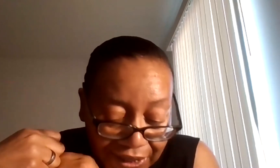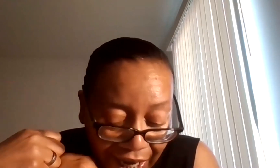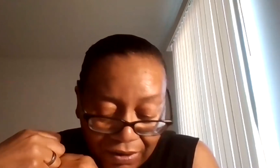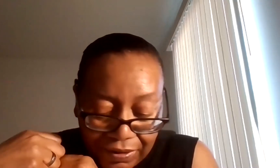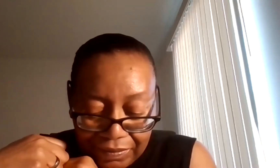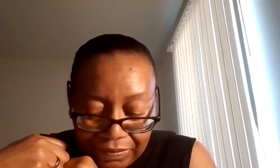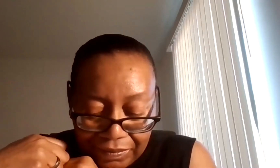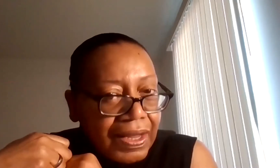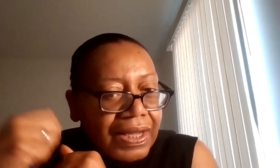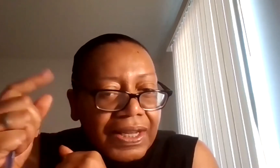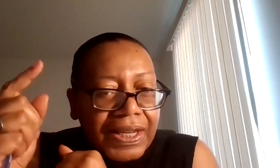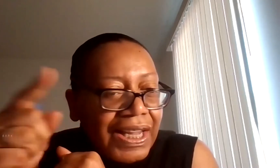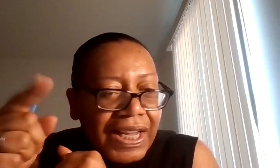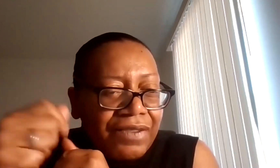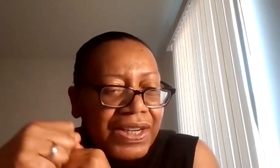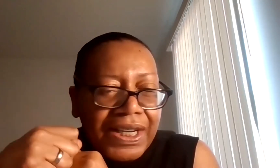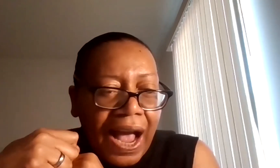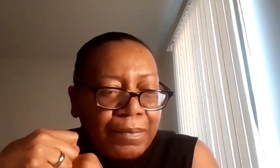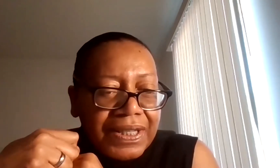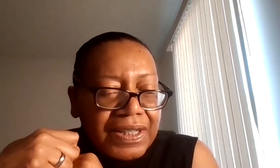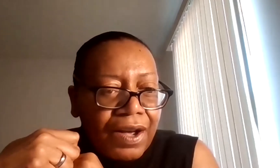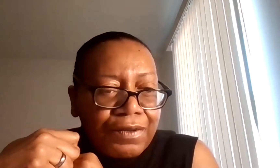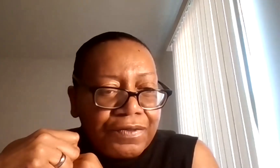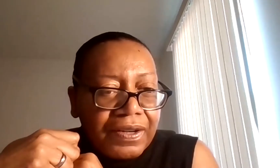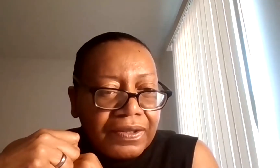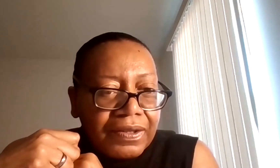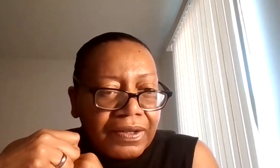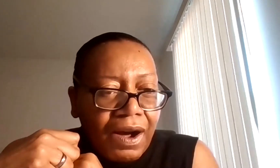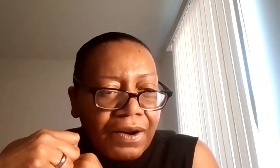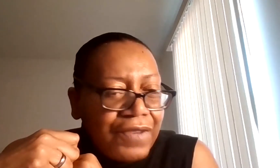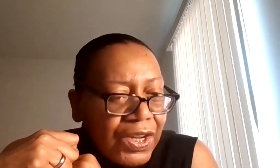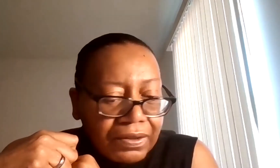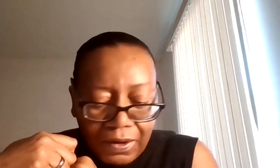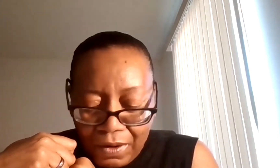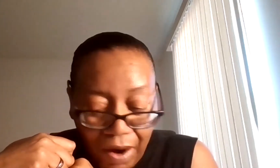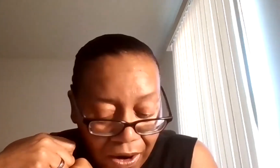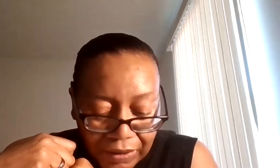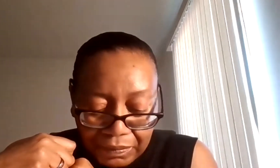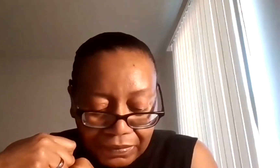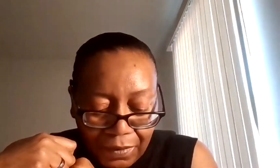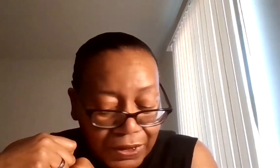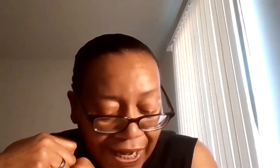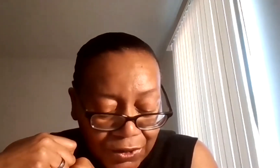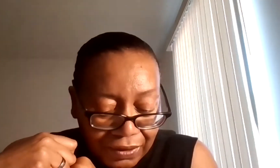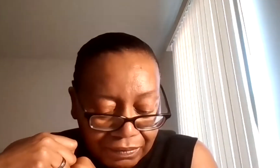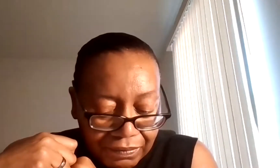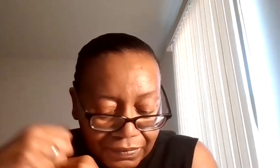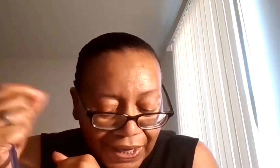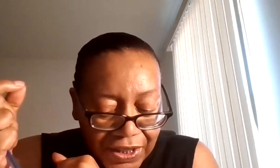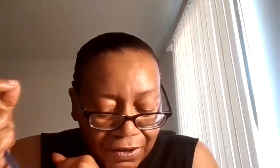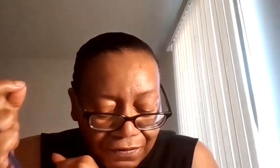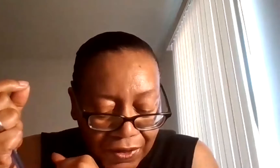and scared. Even in the absence of fear or harm or danger,